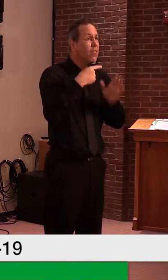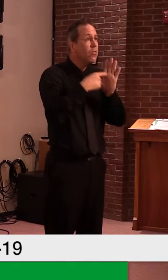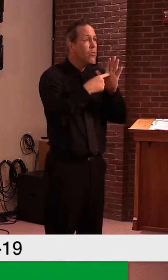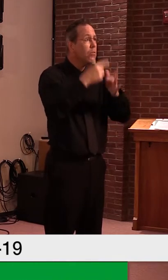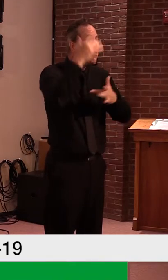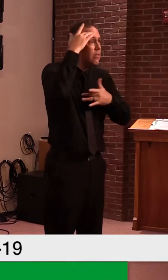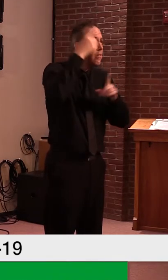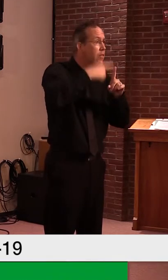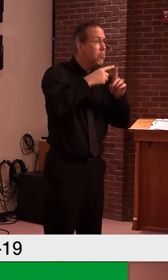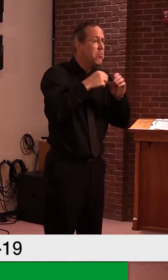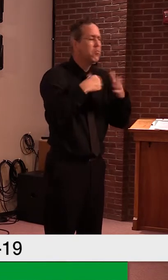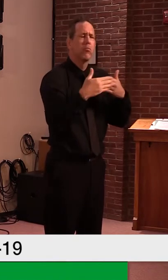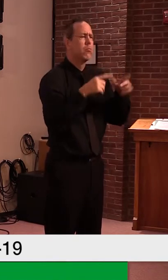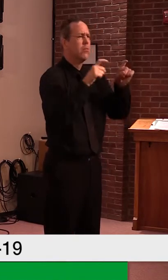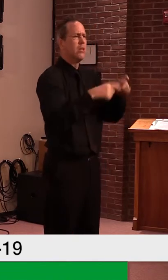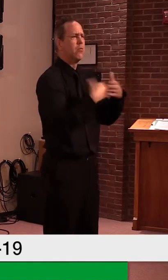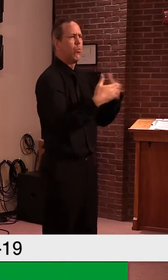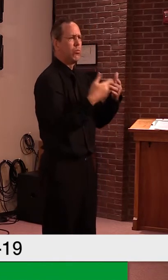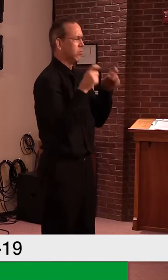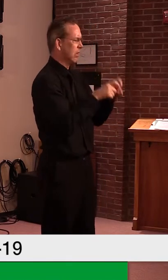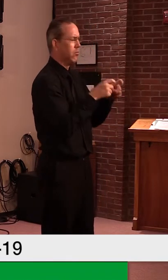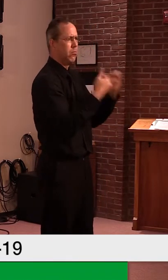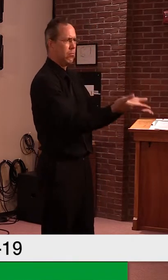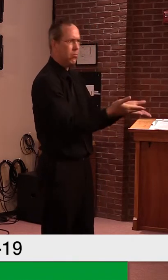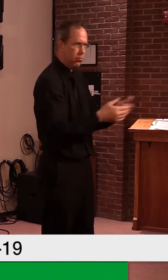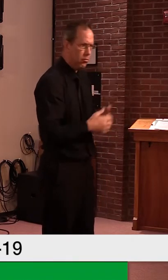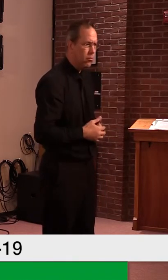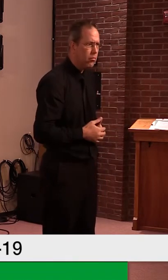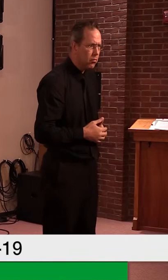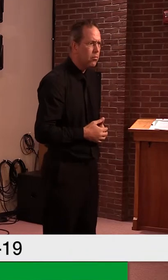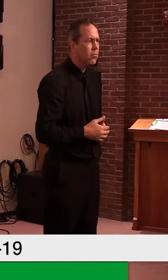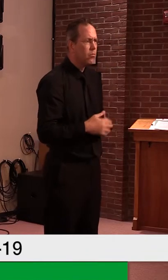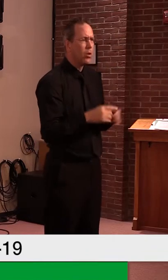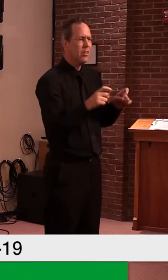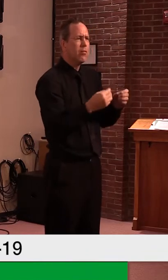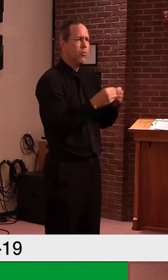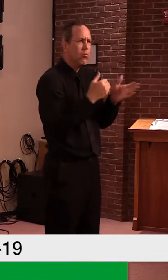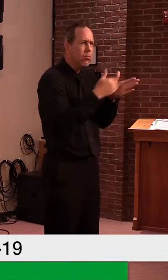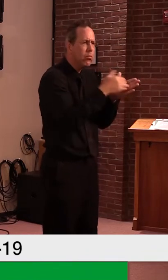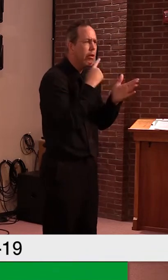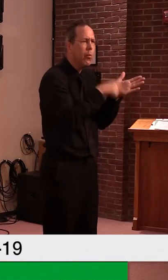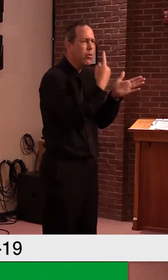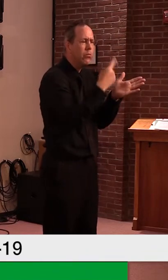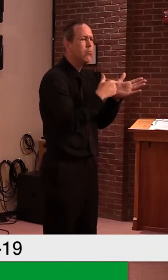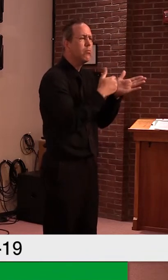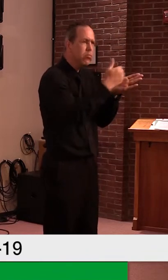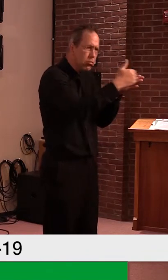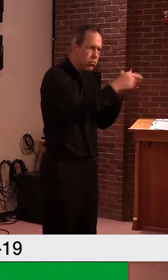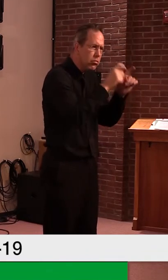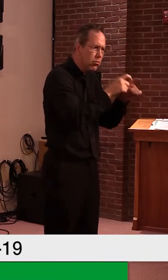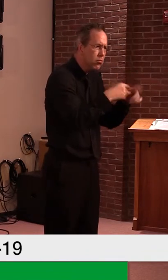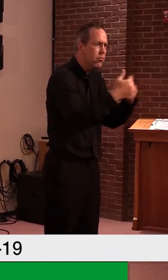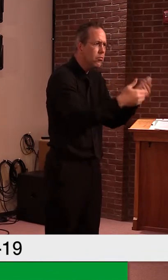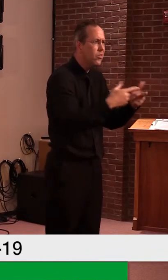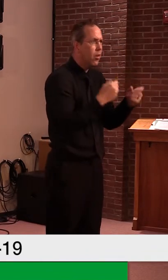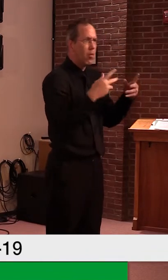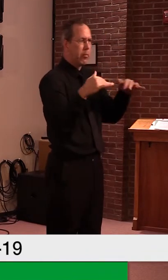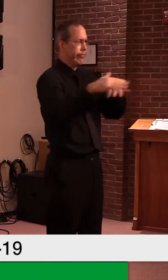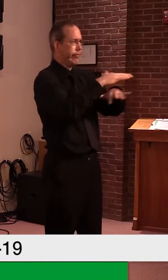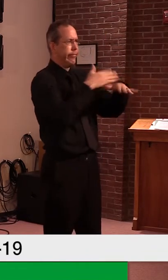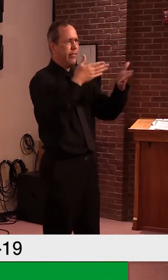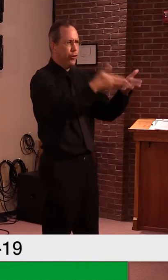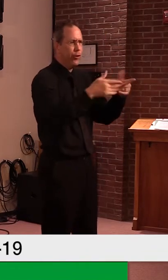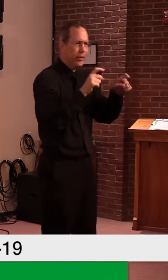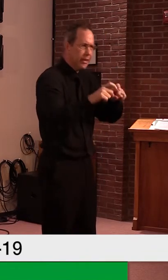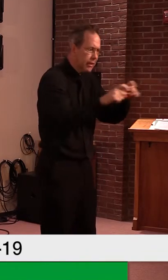mentioned. We want, um, regular entire population wide testing, like I had mentioned. And plus